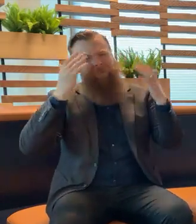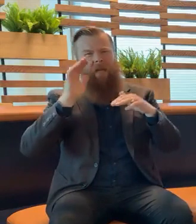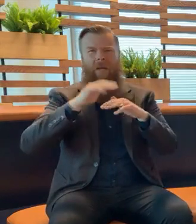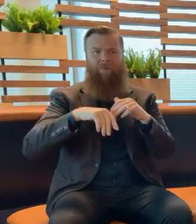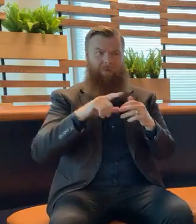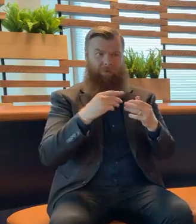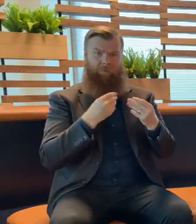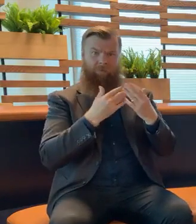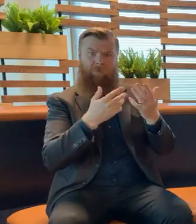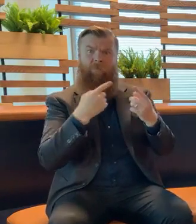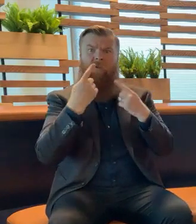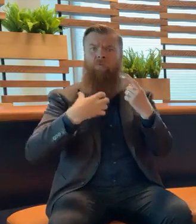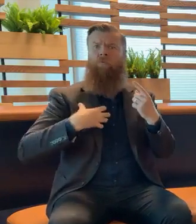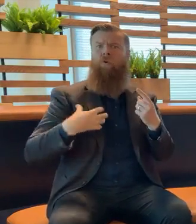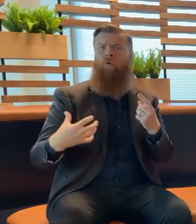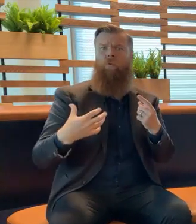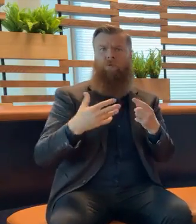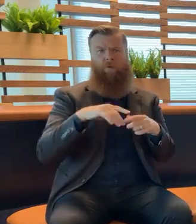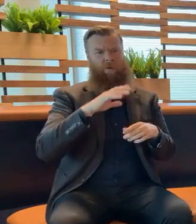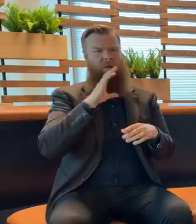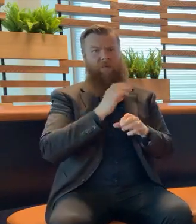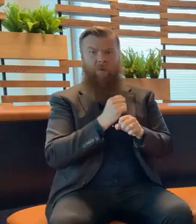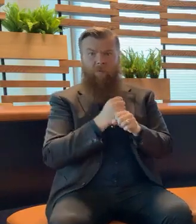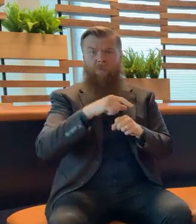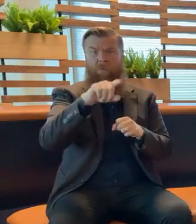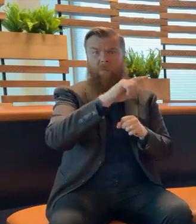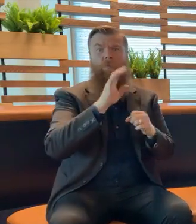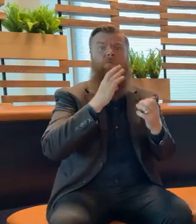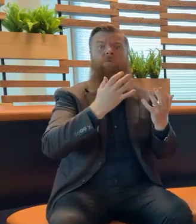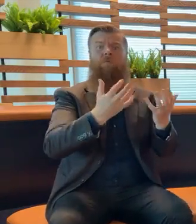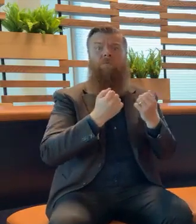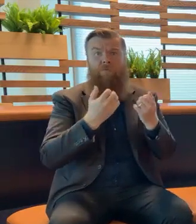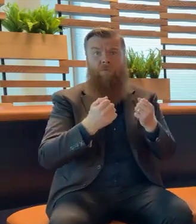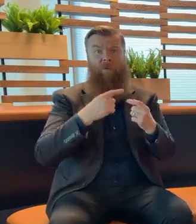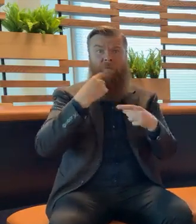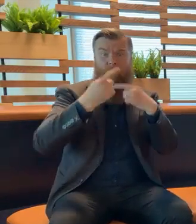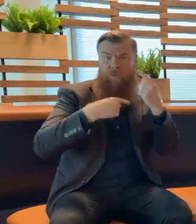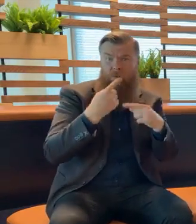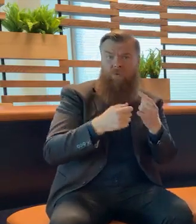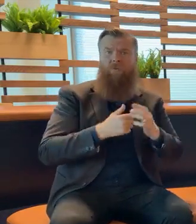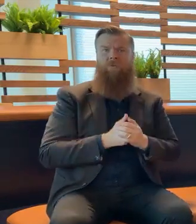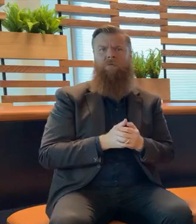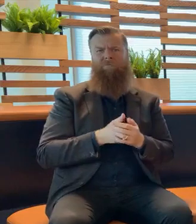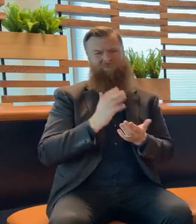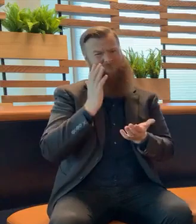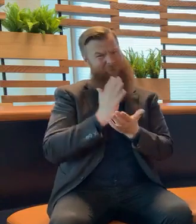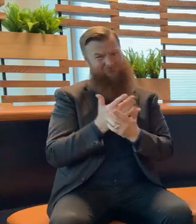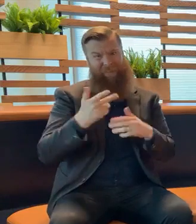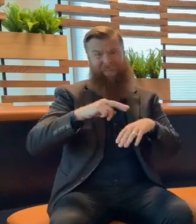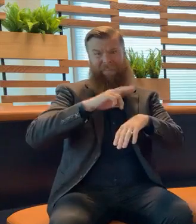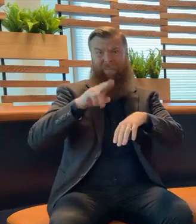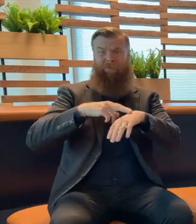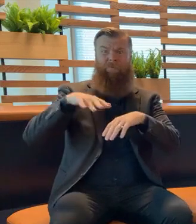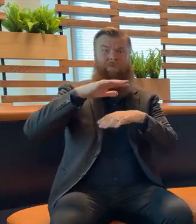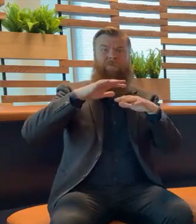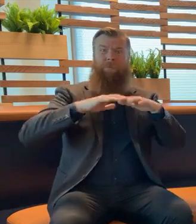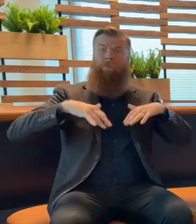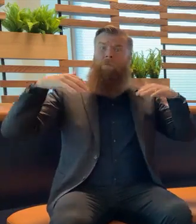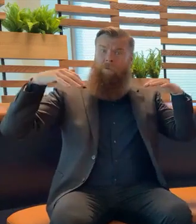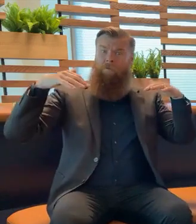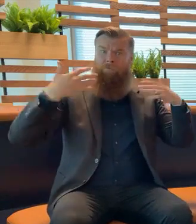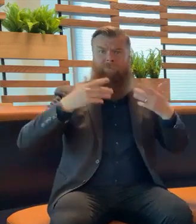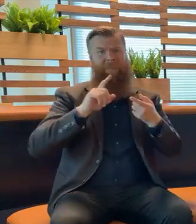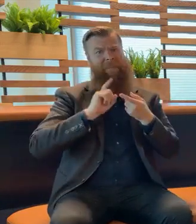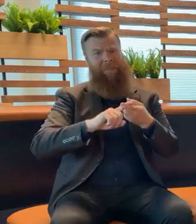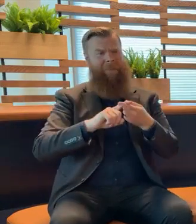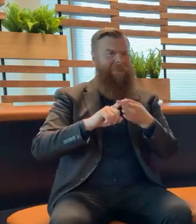more information. But at the moment, very clearly, the National Cabinet made a decision that will continue to work forward and it's